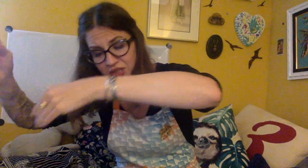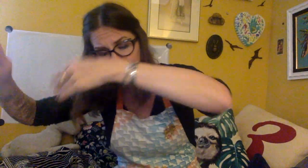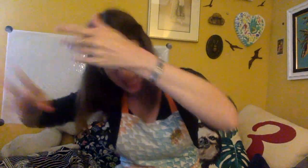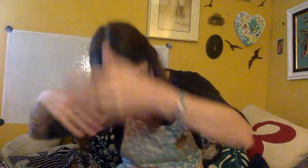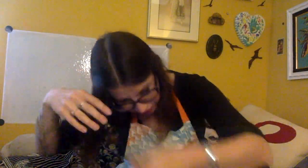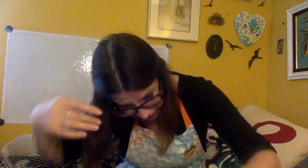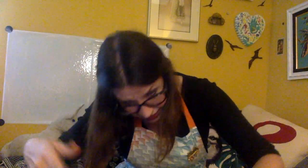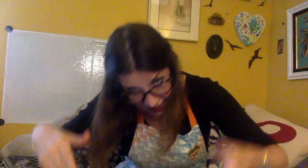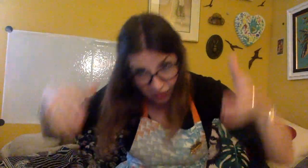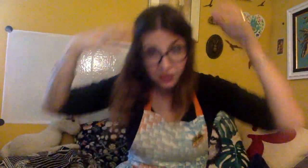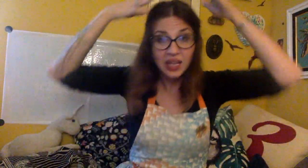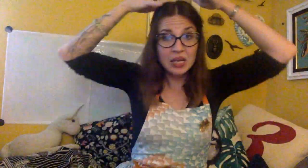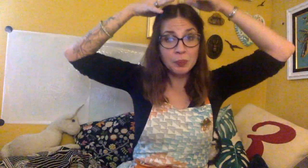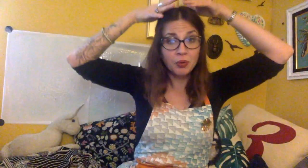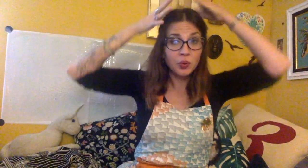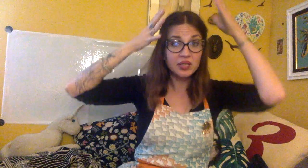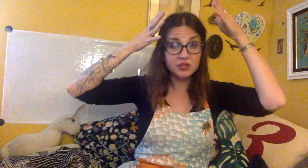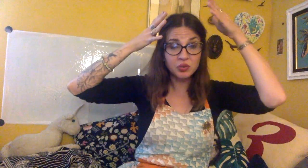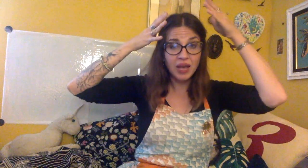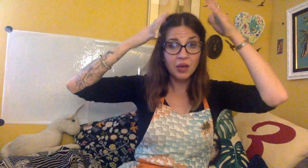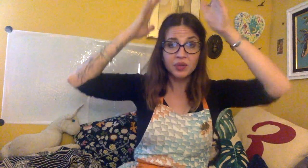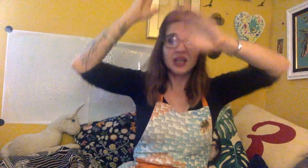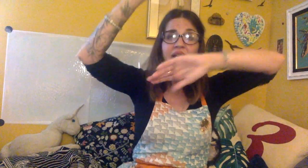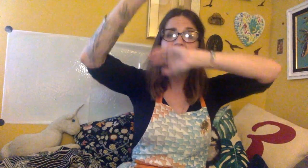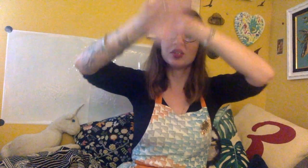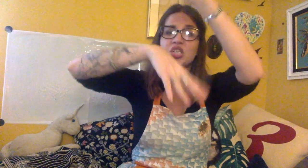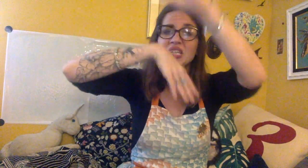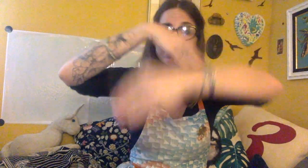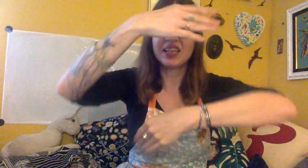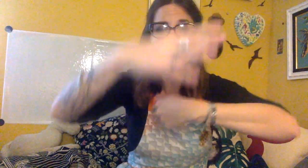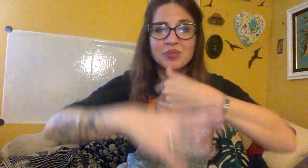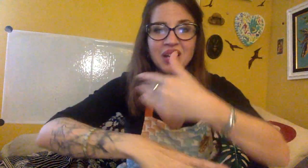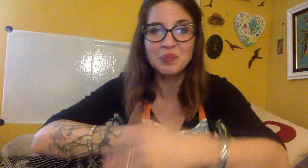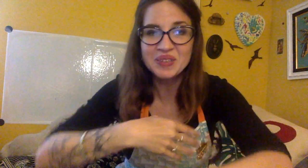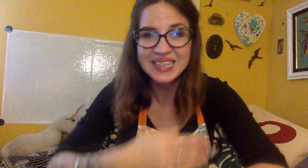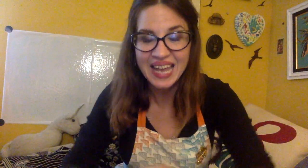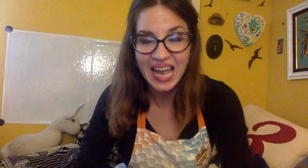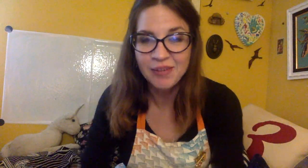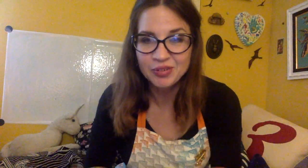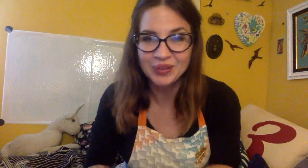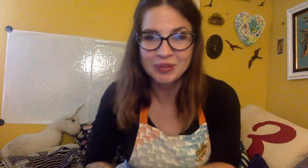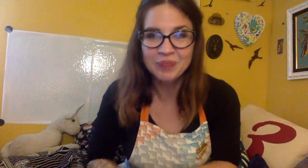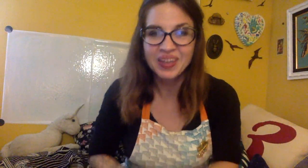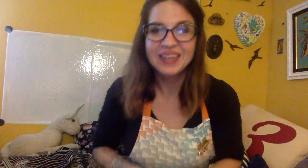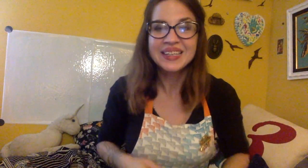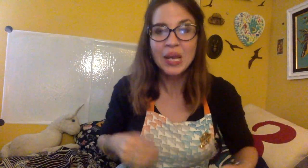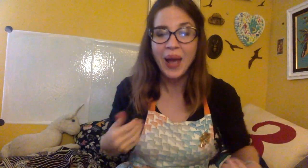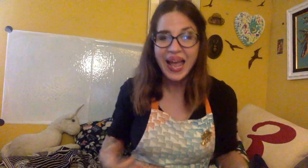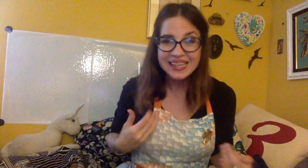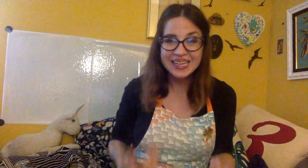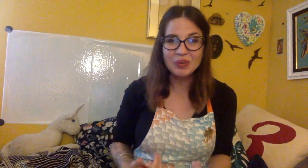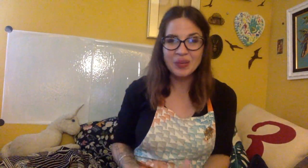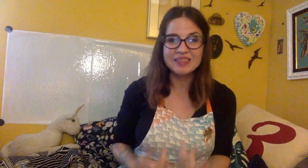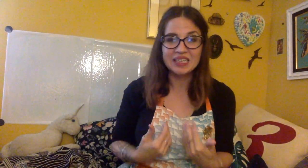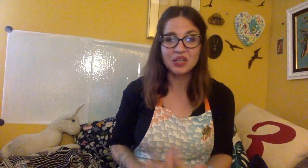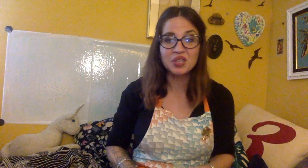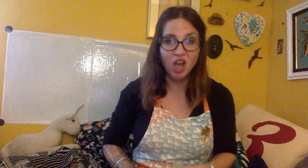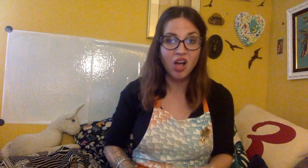Jack fell down and broke his crown and Jill came tumbling after. Now, I can't wait to hear y'all